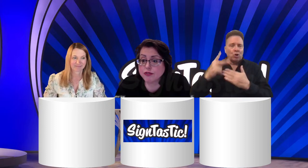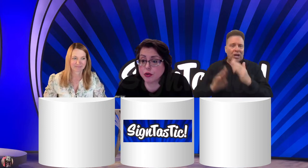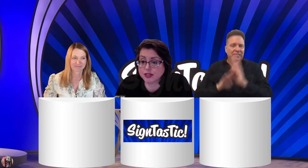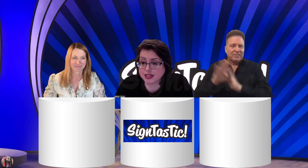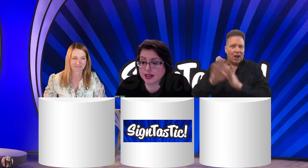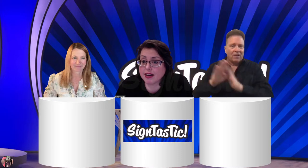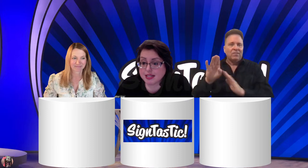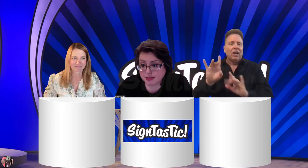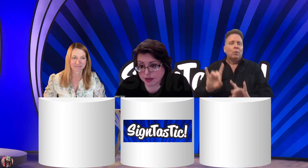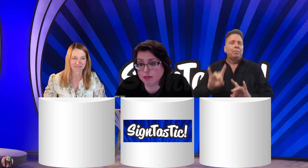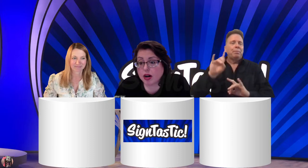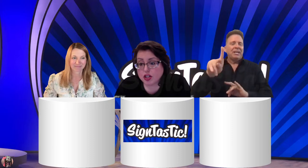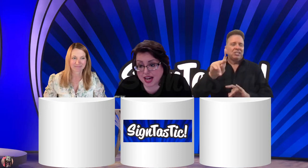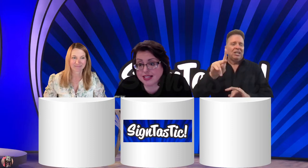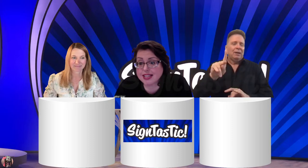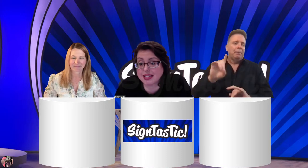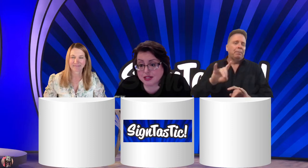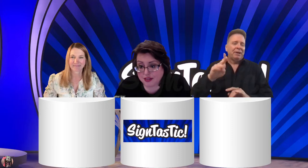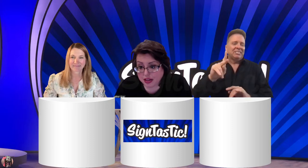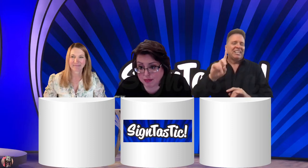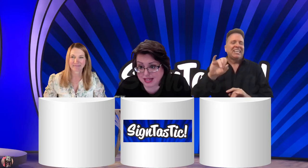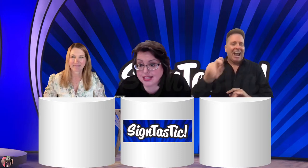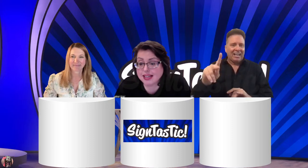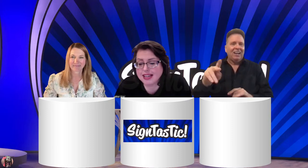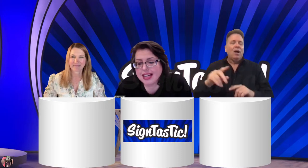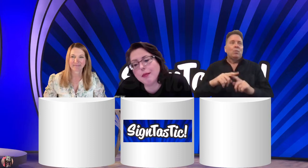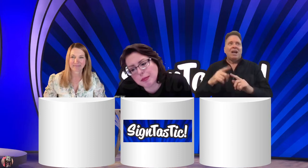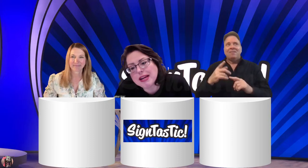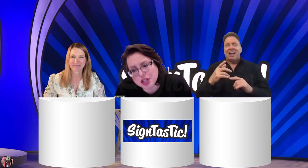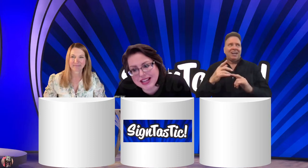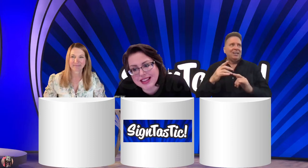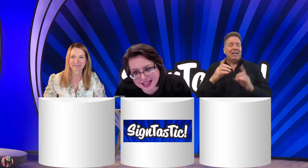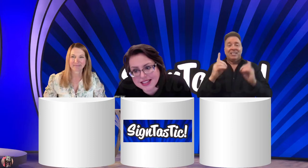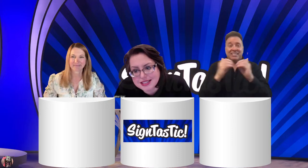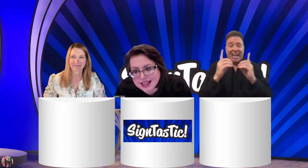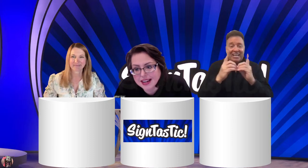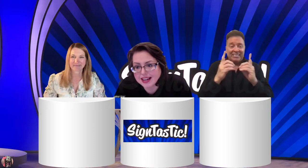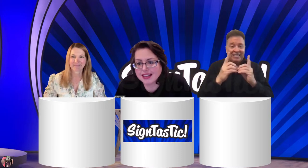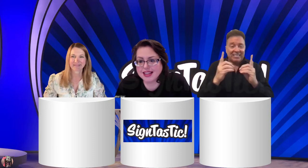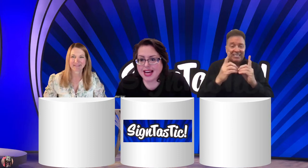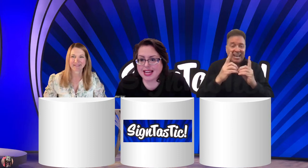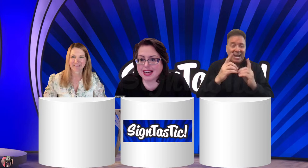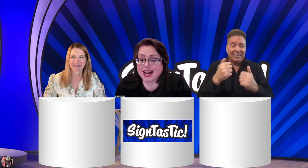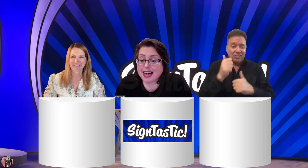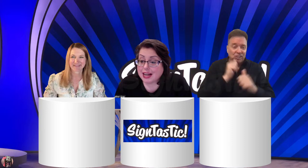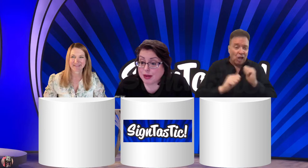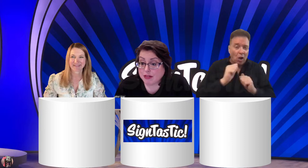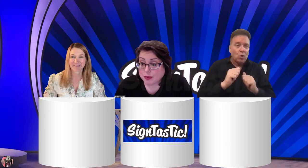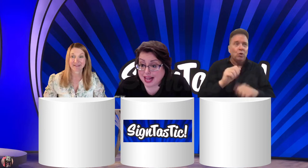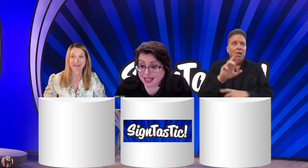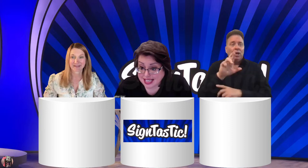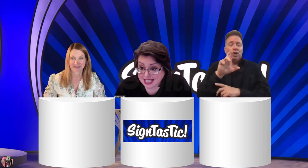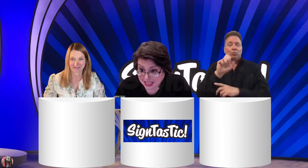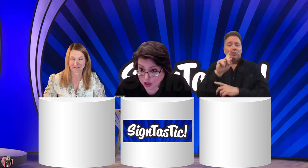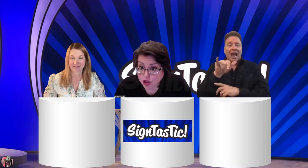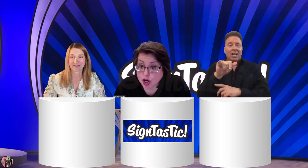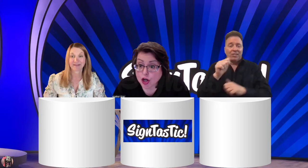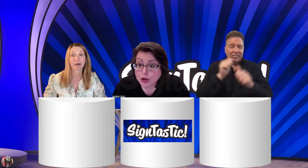focusing on different projects and development. And we're pitching things like we have a reality dating show.